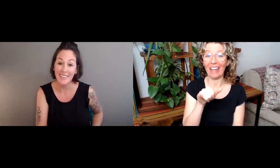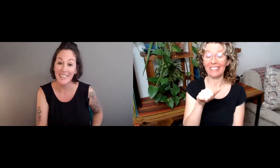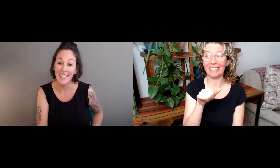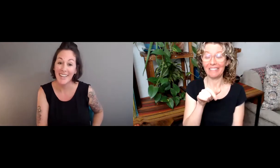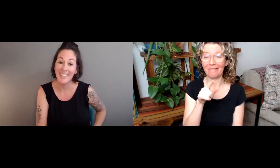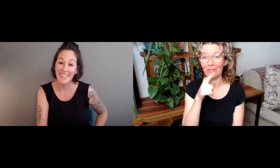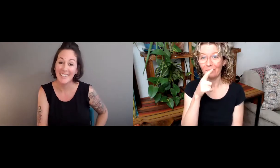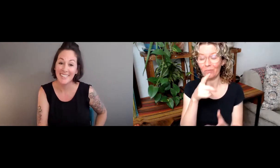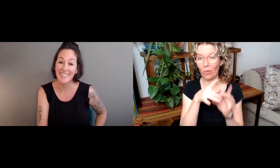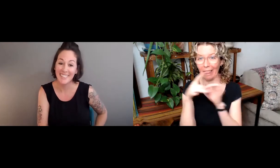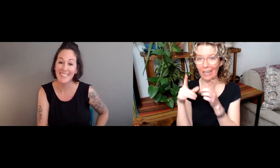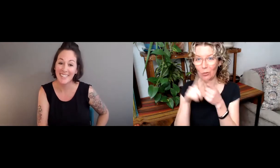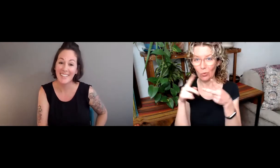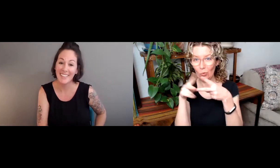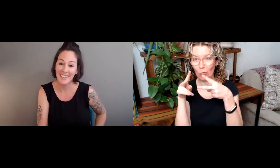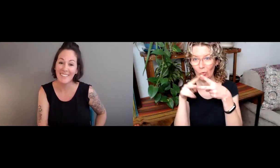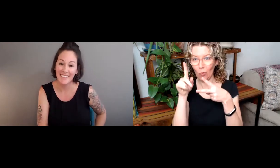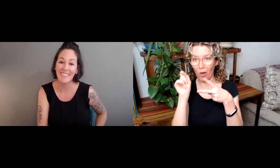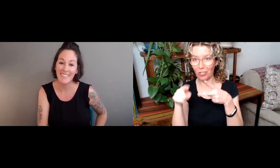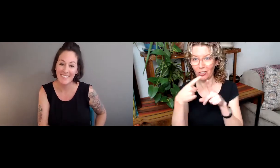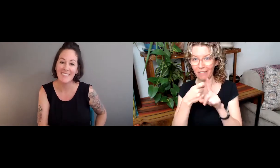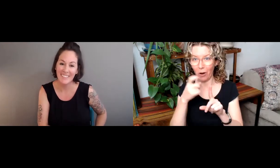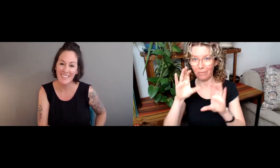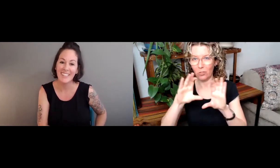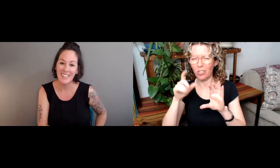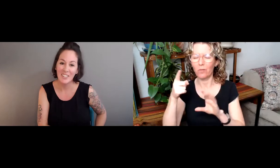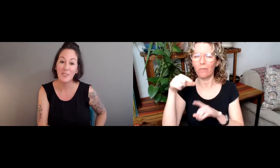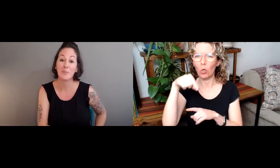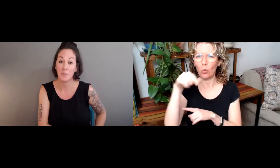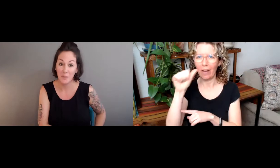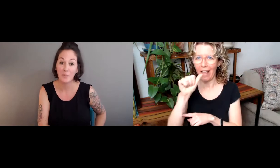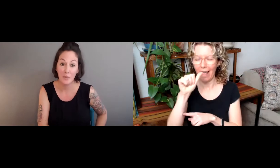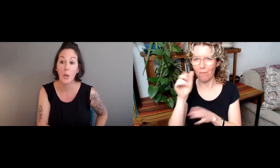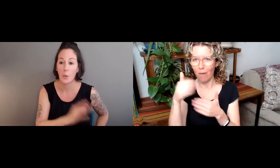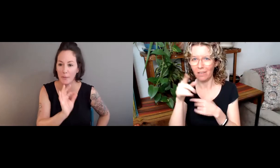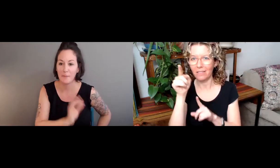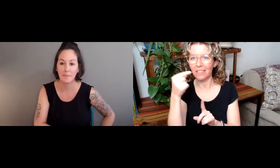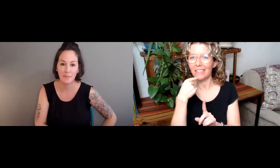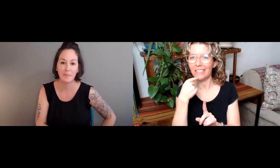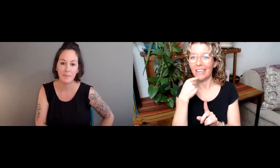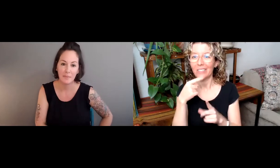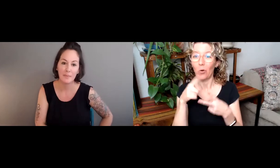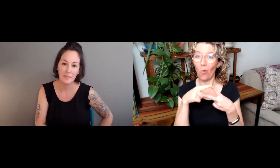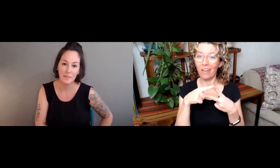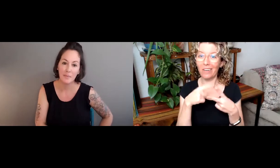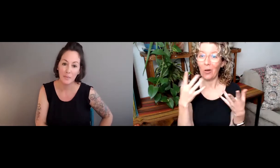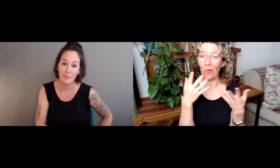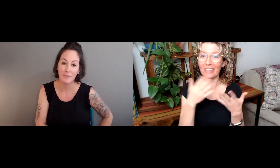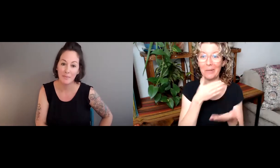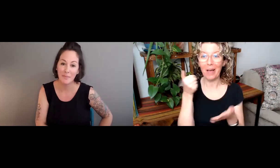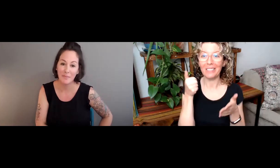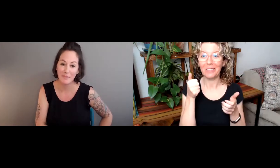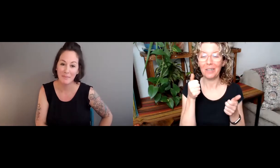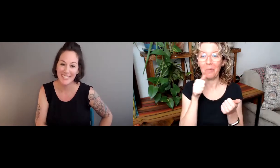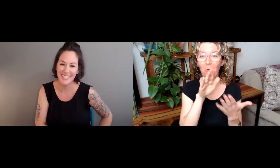So for me, that's one huge issue right now. Yes, and related to those two questions from the Q&A that I'm seeing come up.